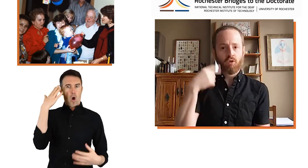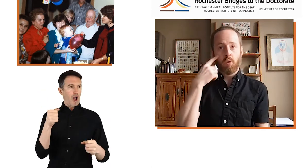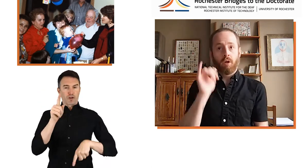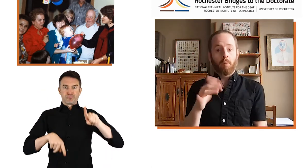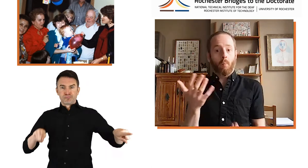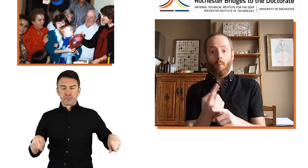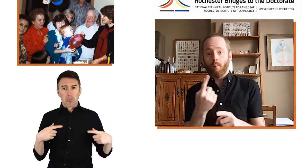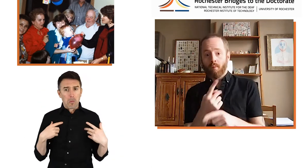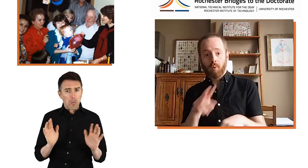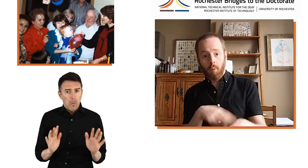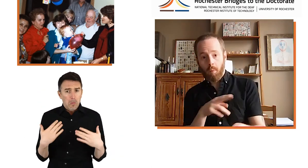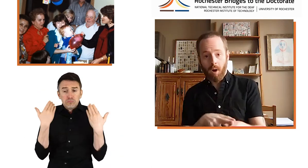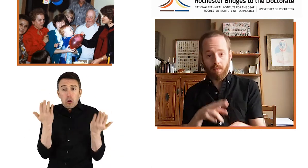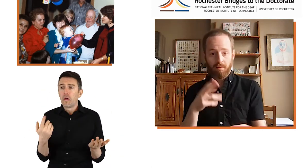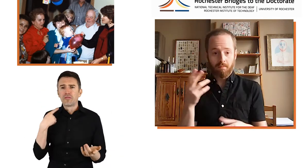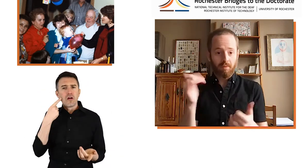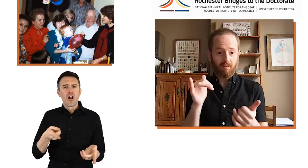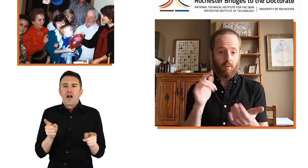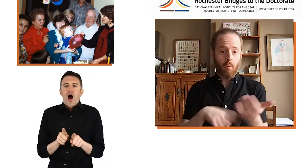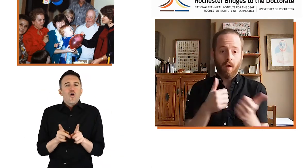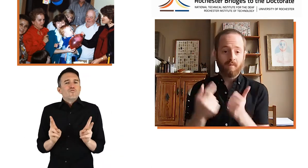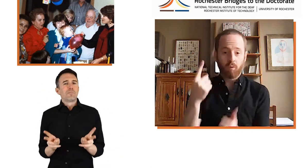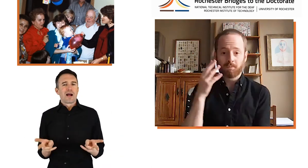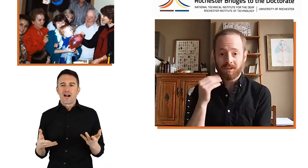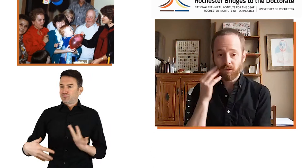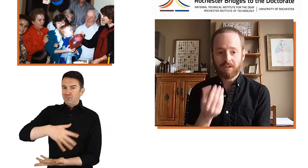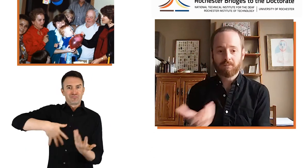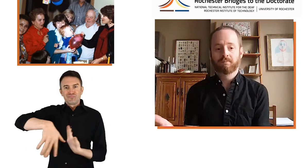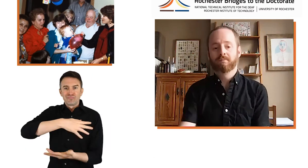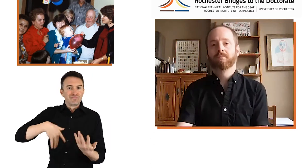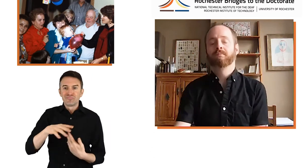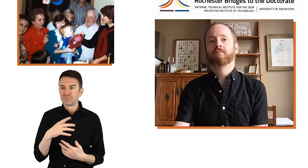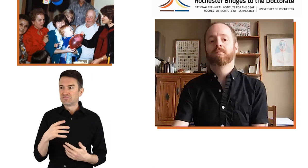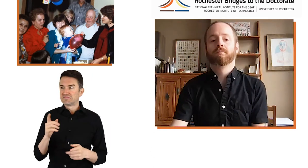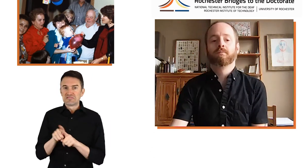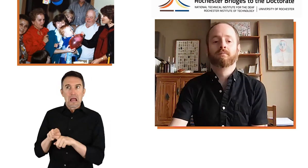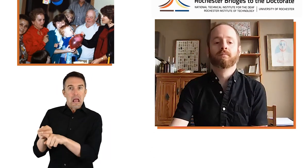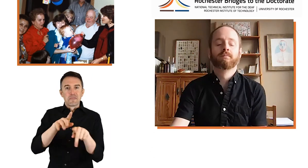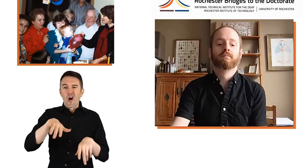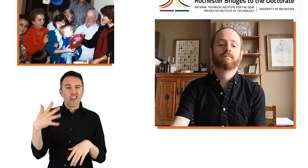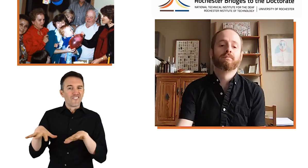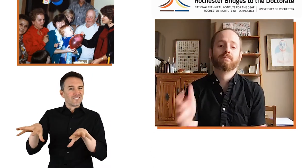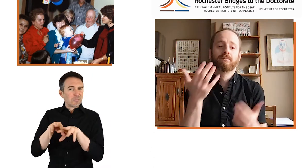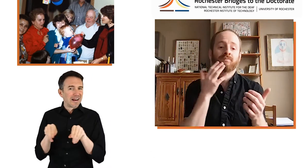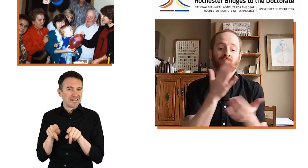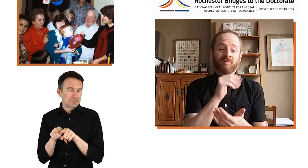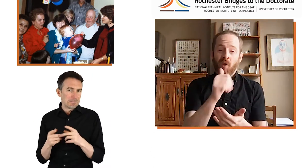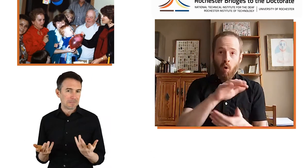realize that until later on in my life. I thought it was normal. I thought it was something that everyone experienced.